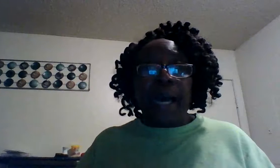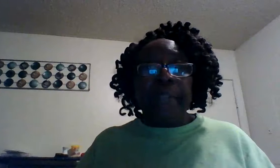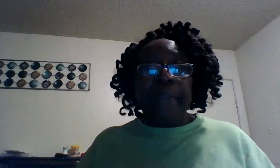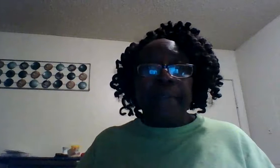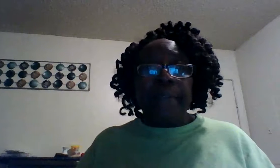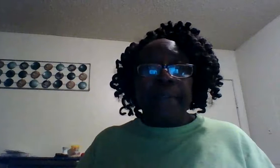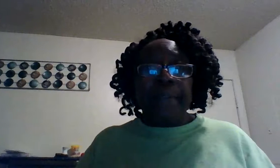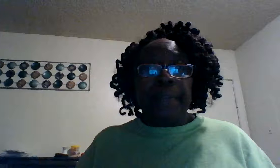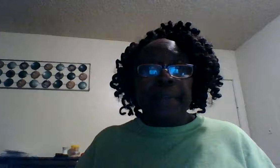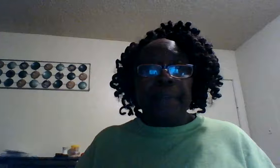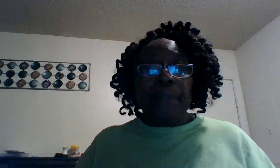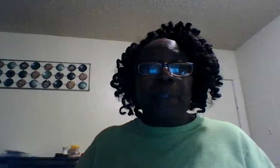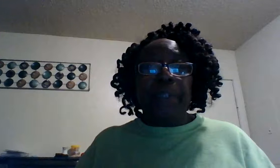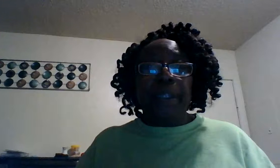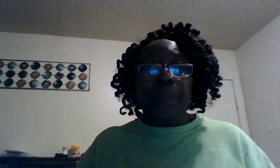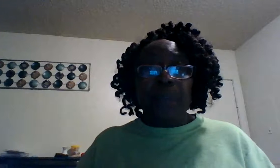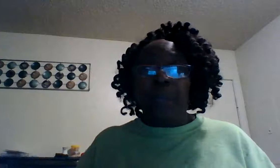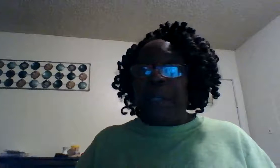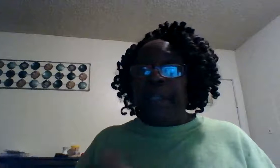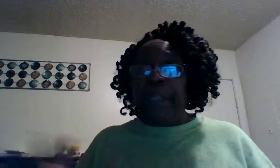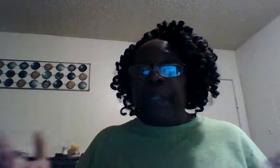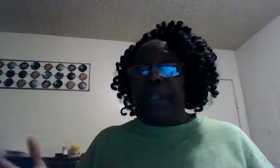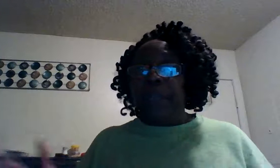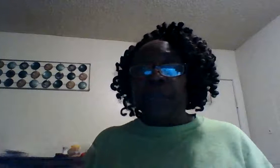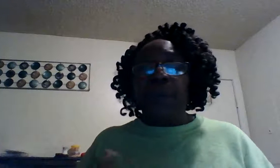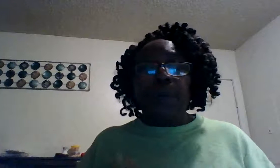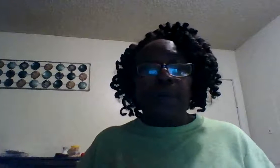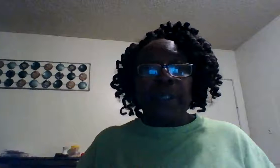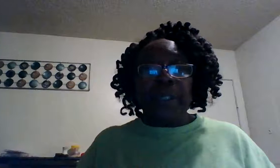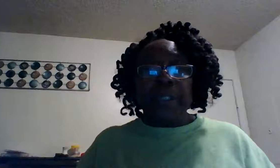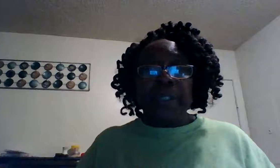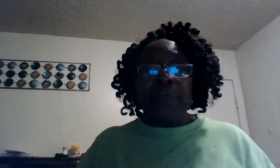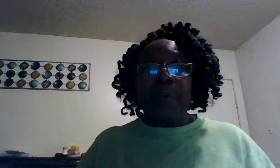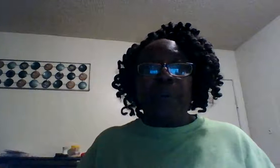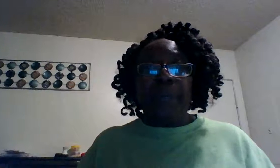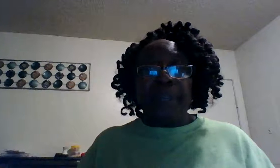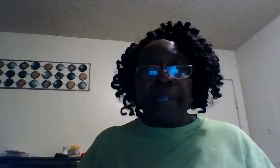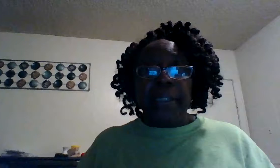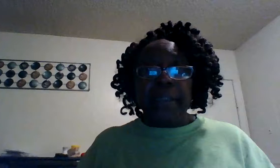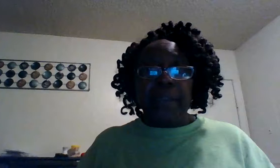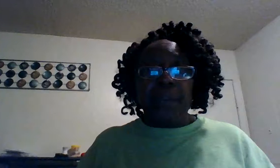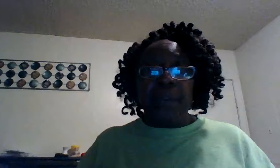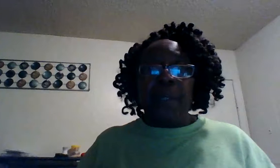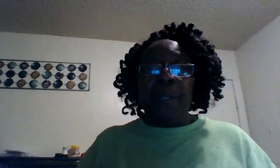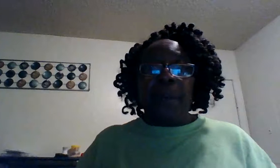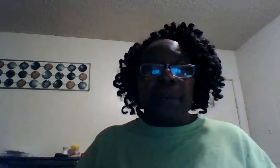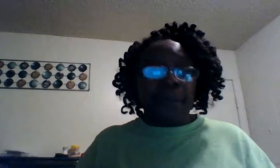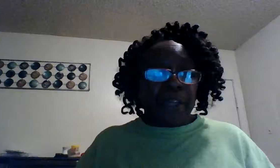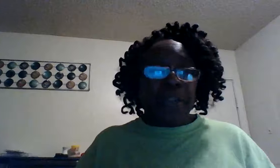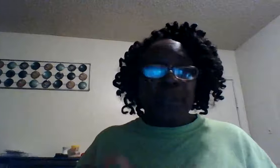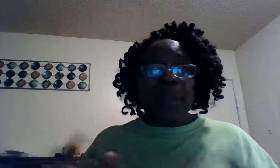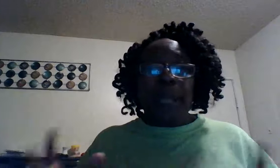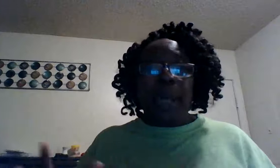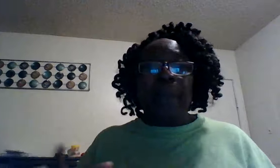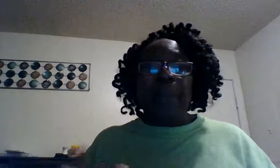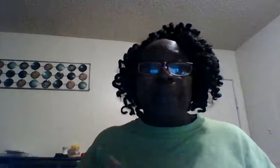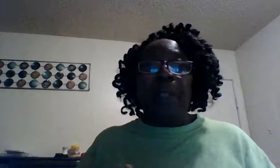more than the than this world in these world things or what we are facing we have to be